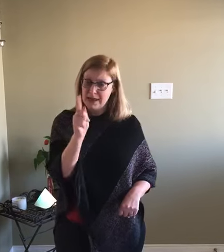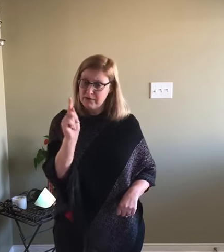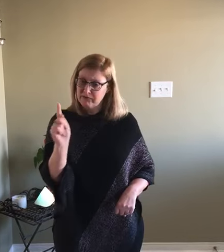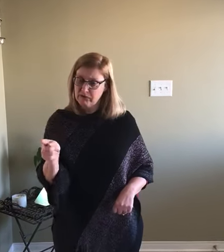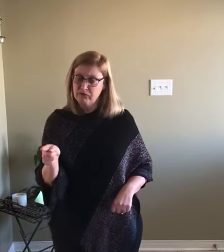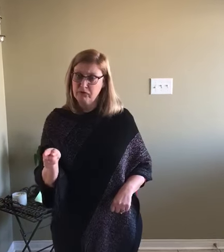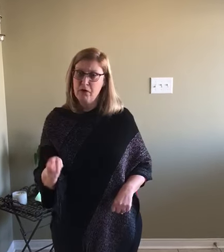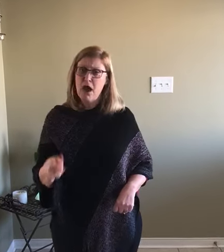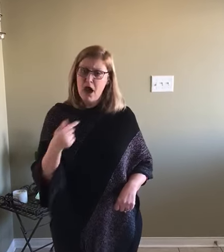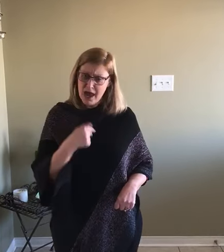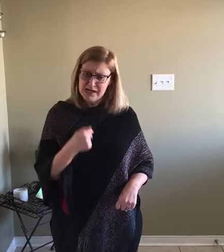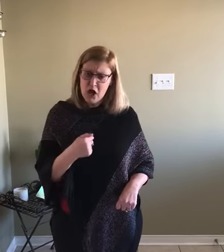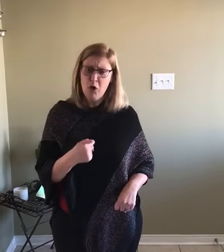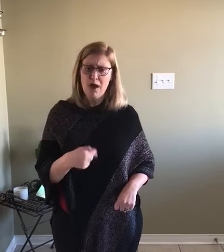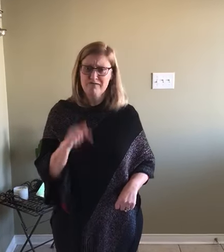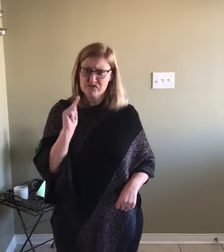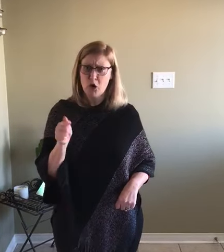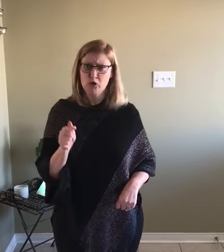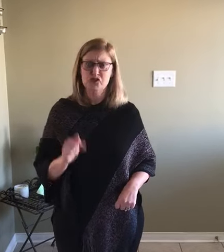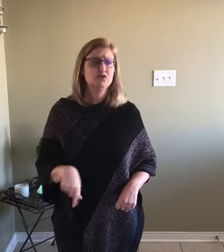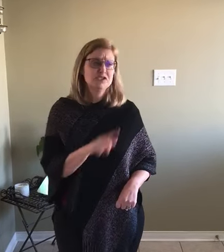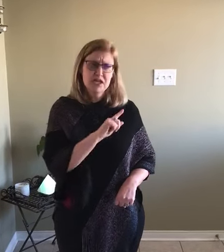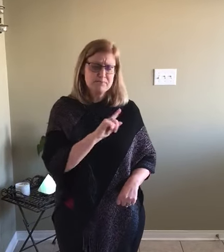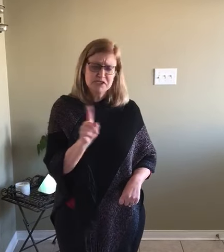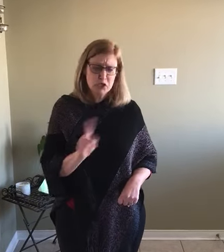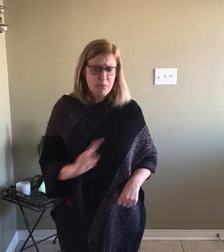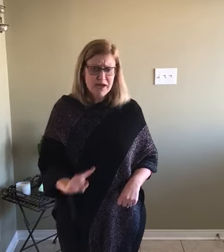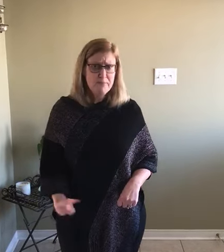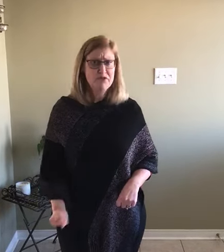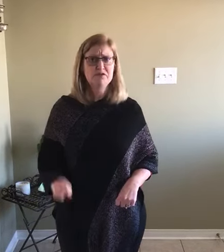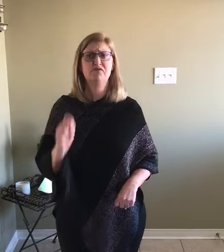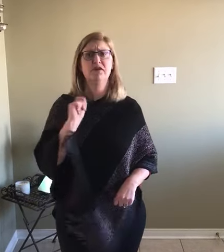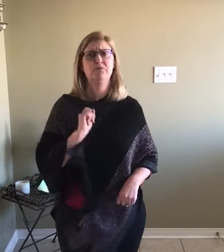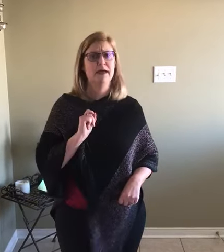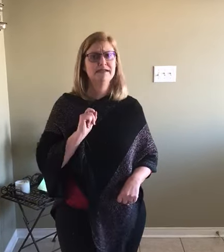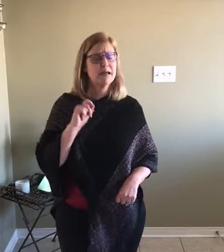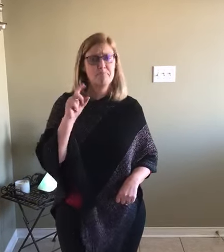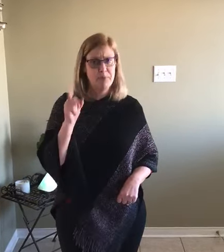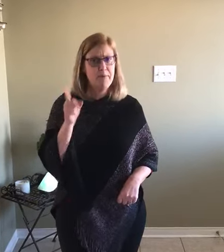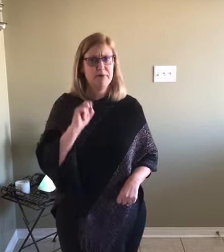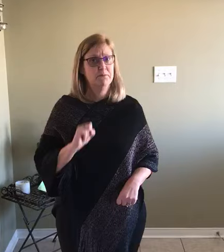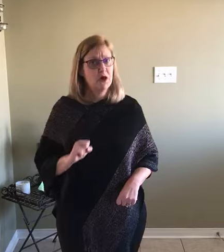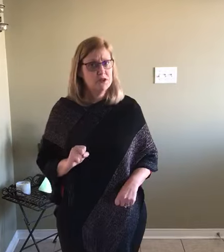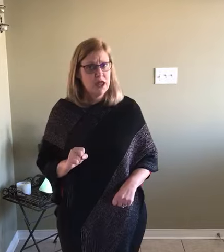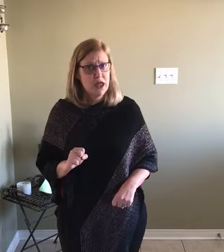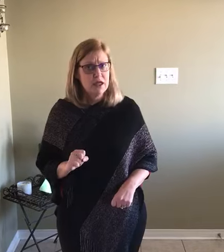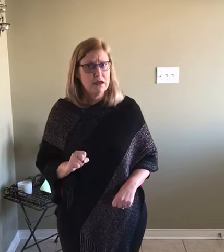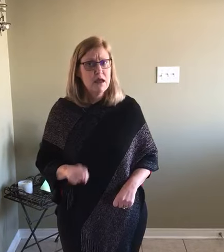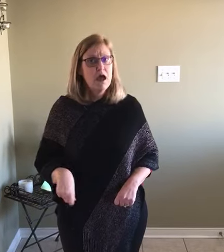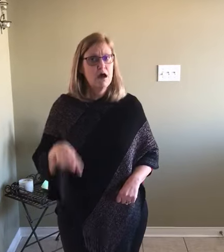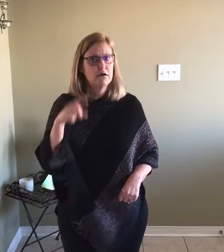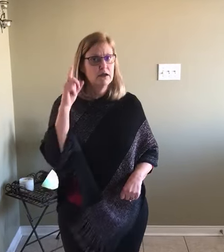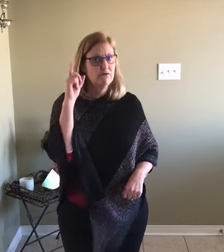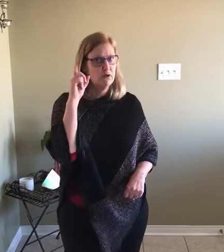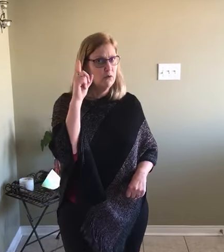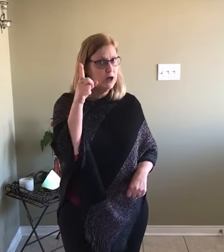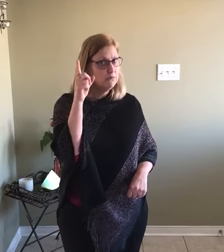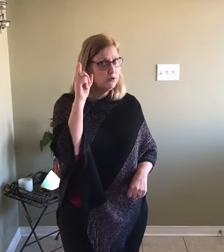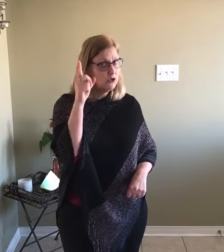Rabbit Foo-Foo, I know I've told you to stop scooping up those field mice and bopping them on the head. I'll give you one more